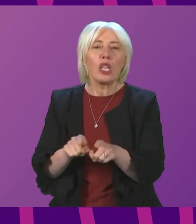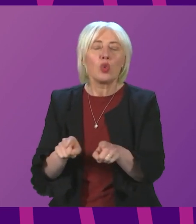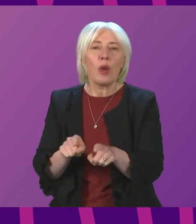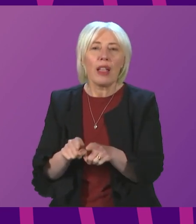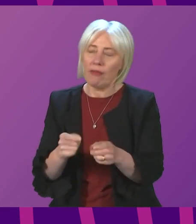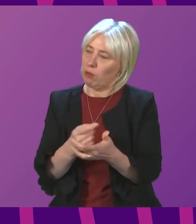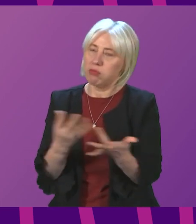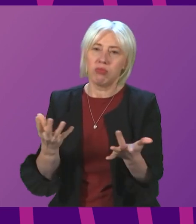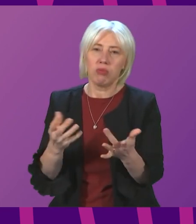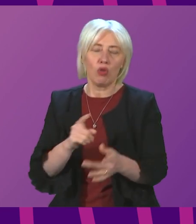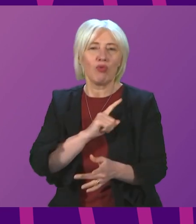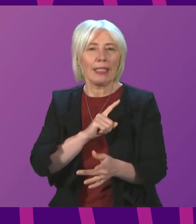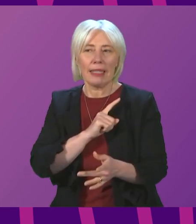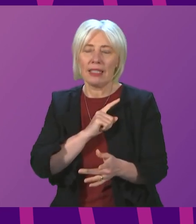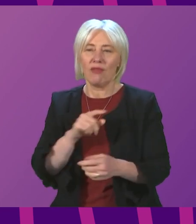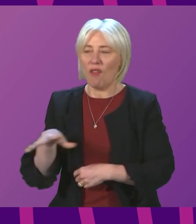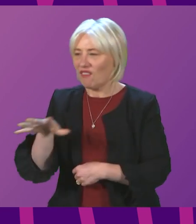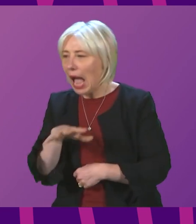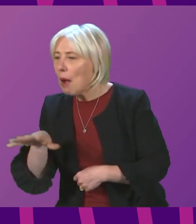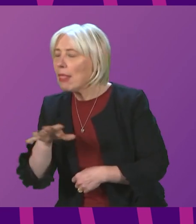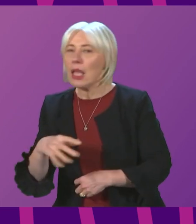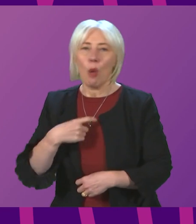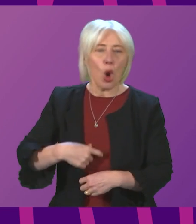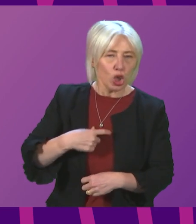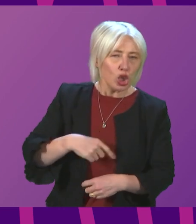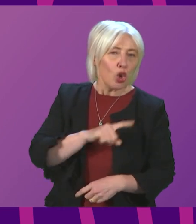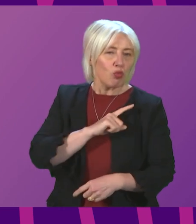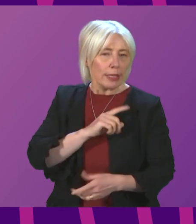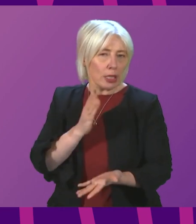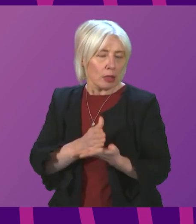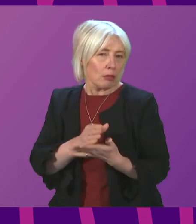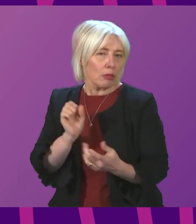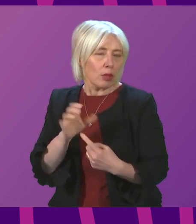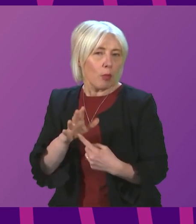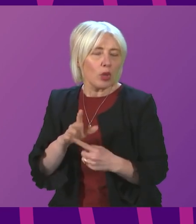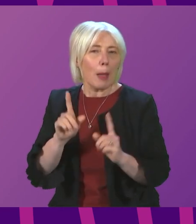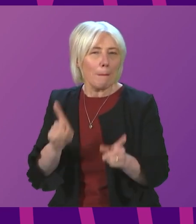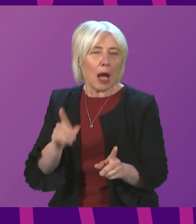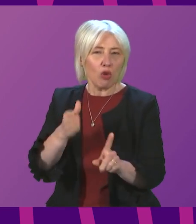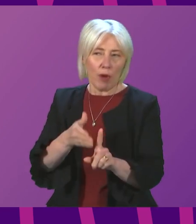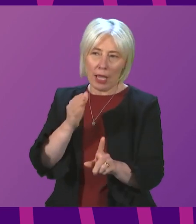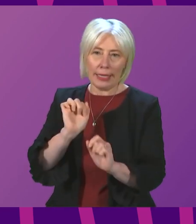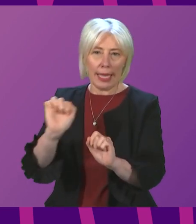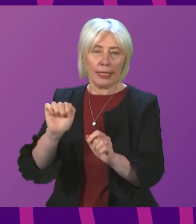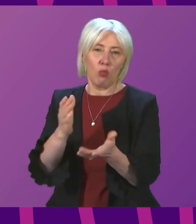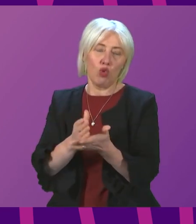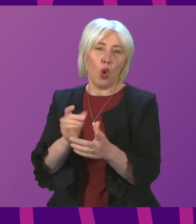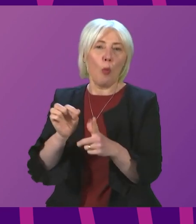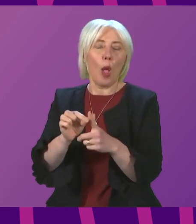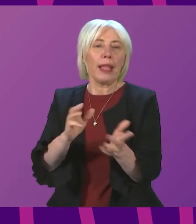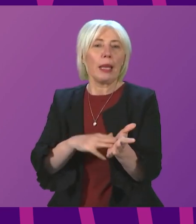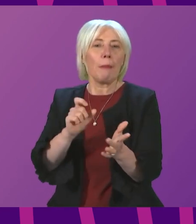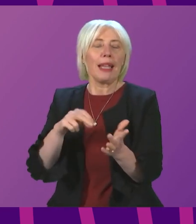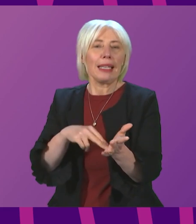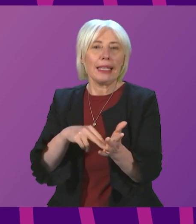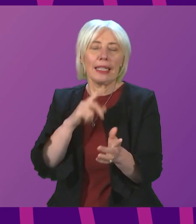many other reasons, for family and personal reasons. But we also have to recognise, and I am sure that Pauline McNeill does recognise, that